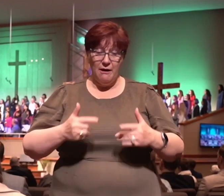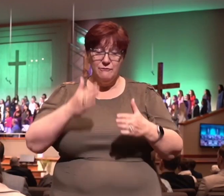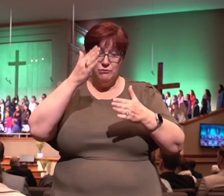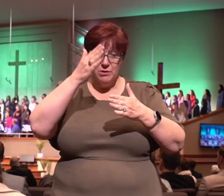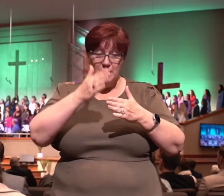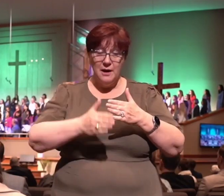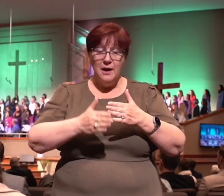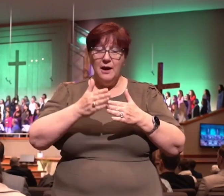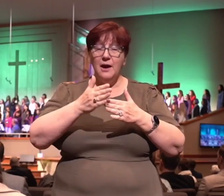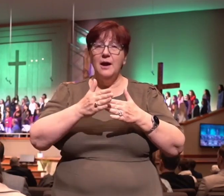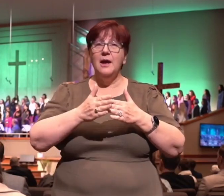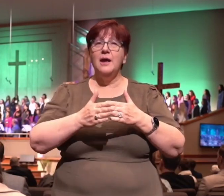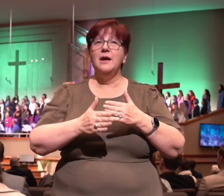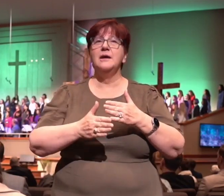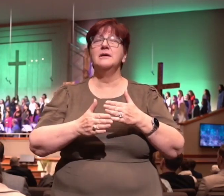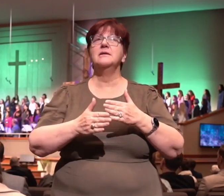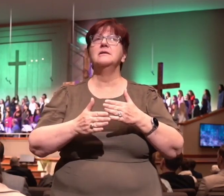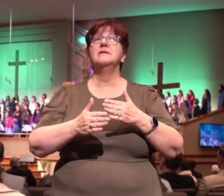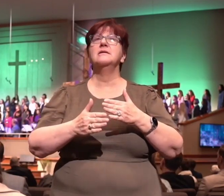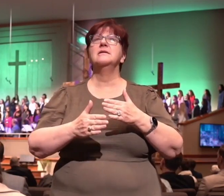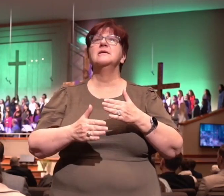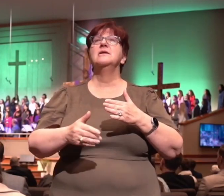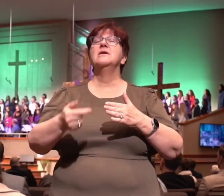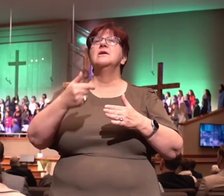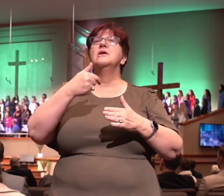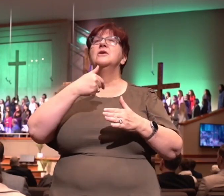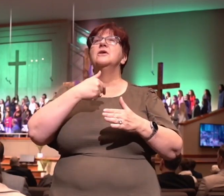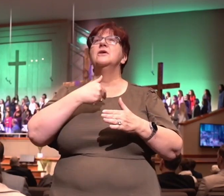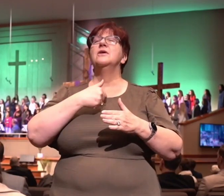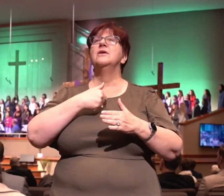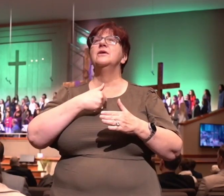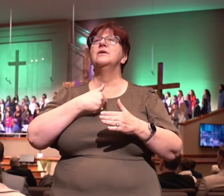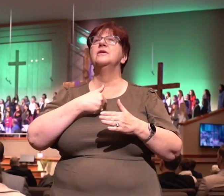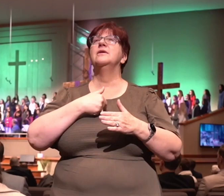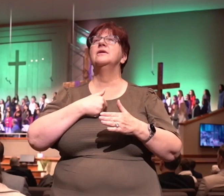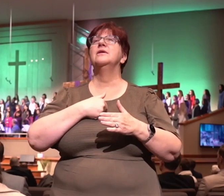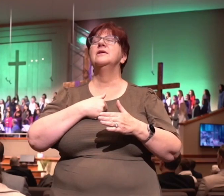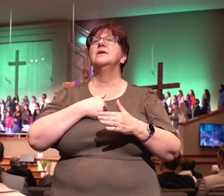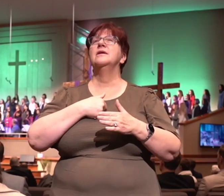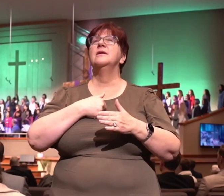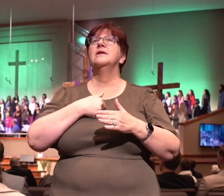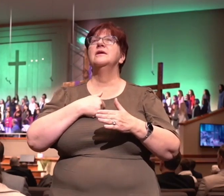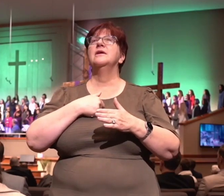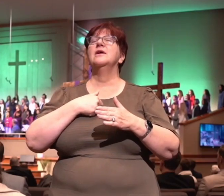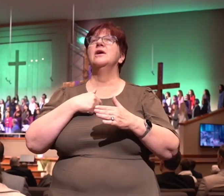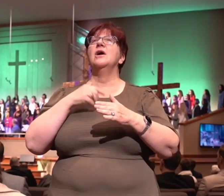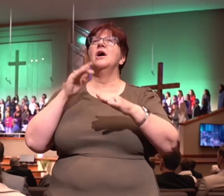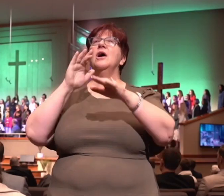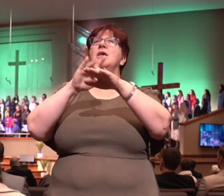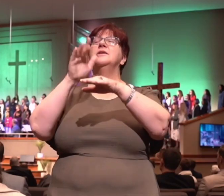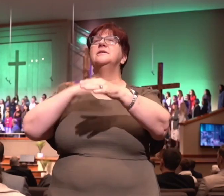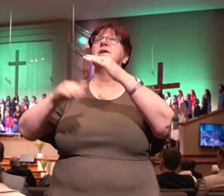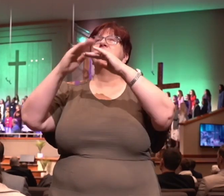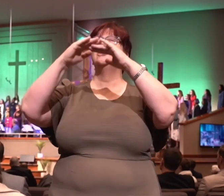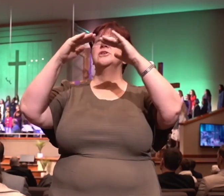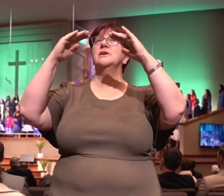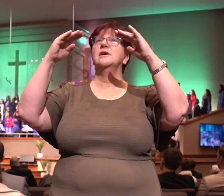I'll soon be crossing. But His